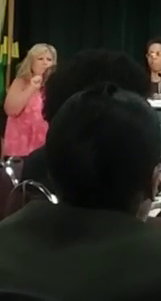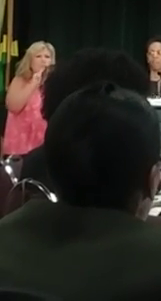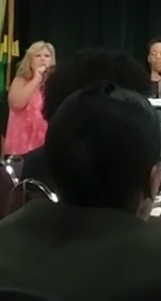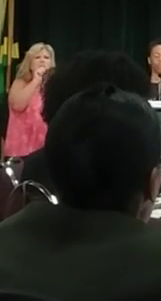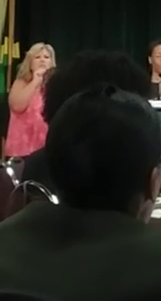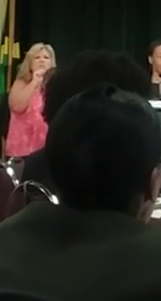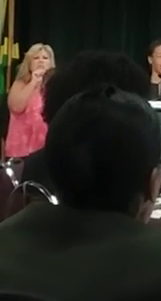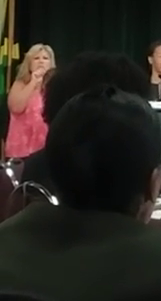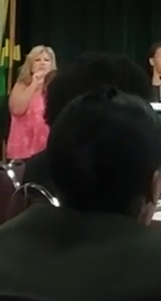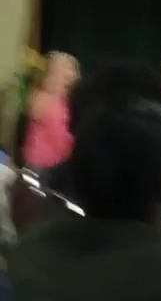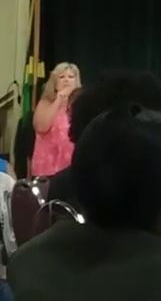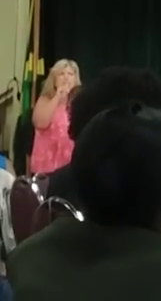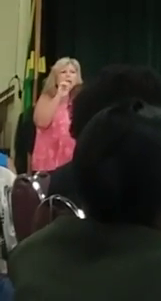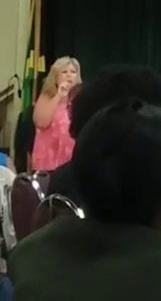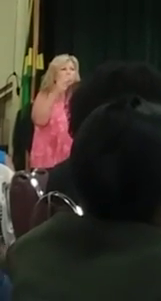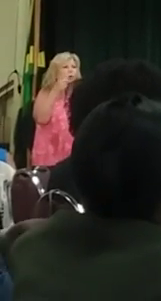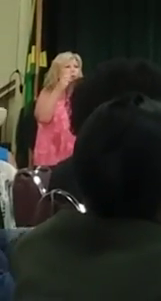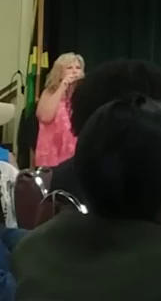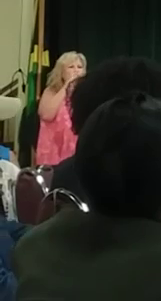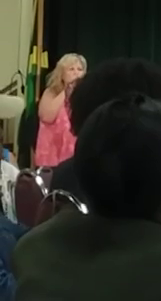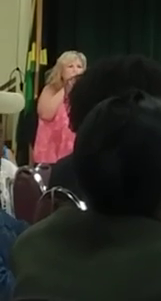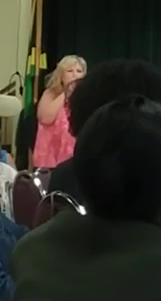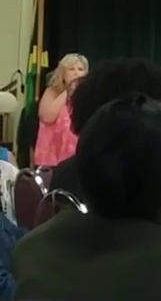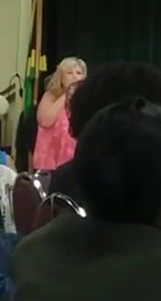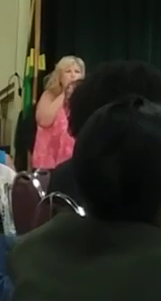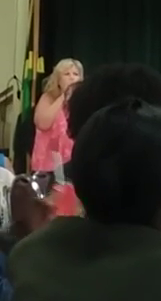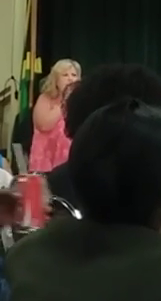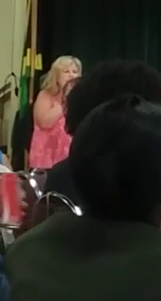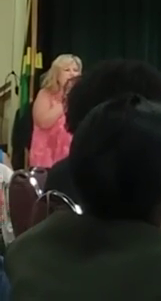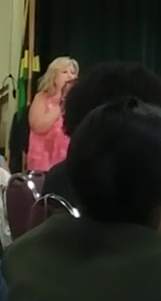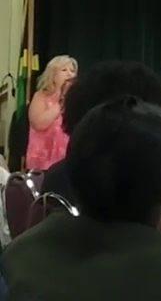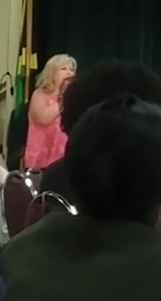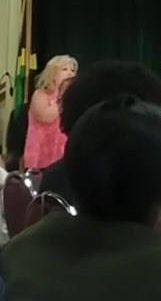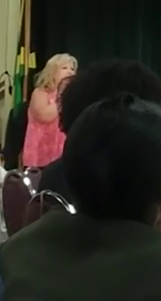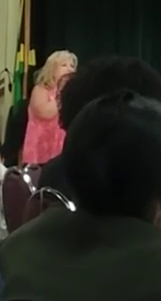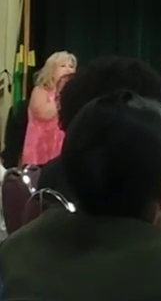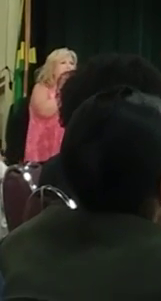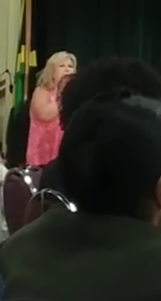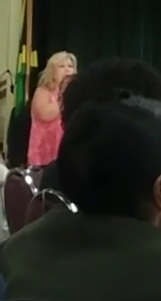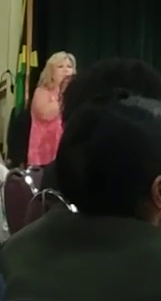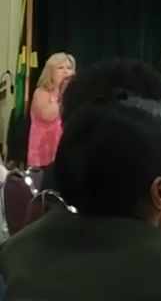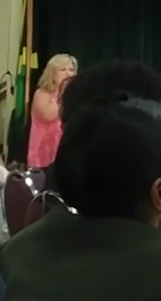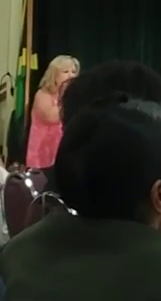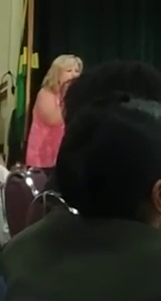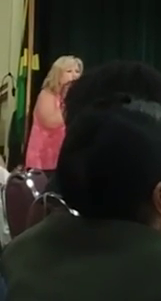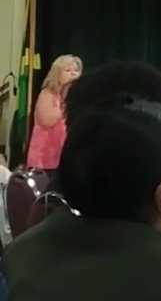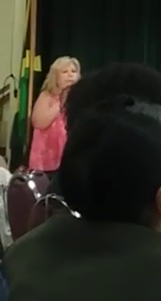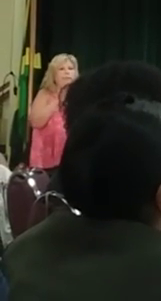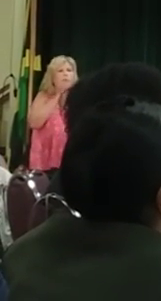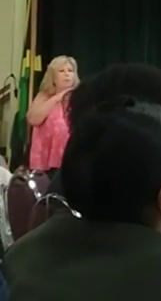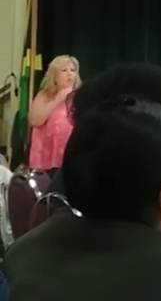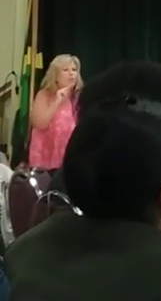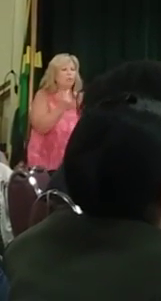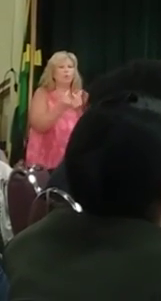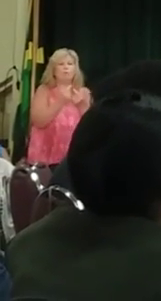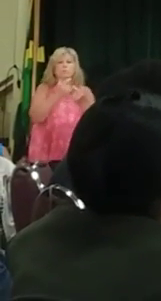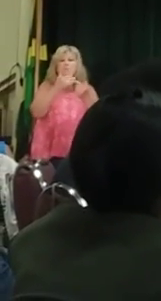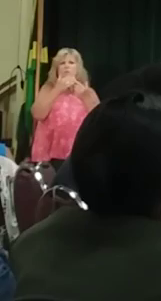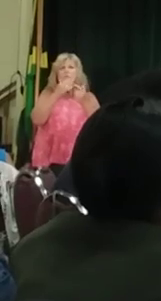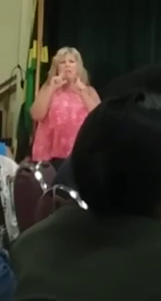law enforcement agencies and community groups and legal groups and many people. Just